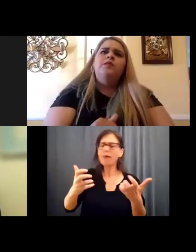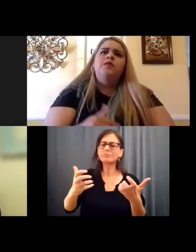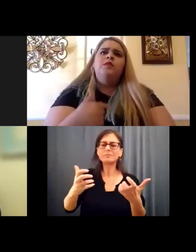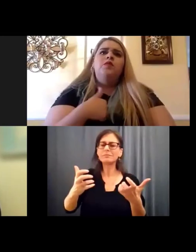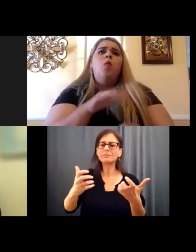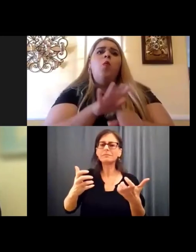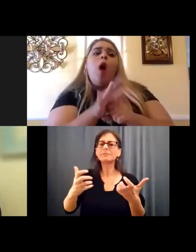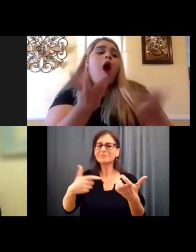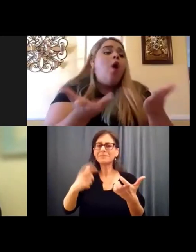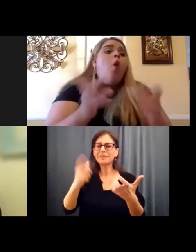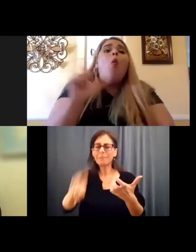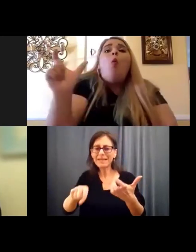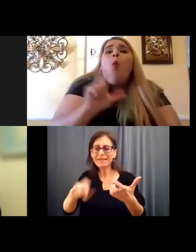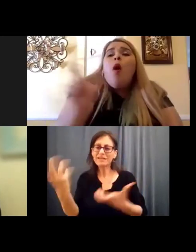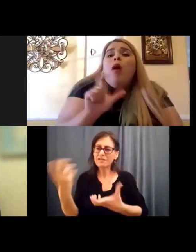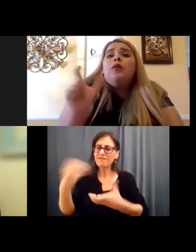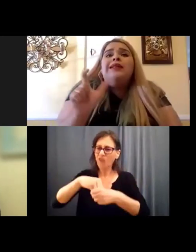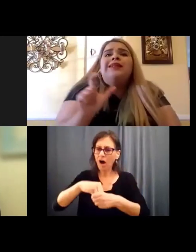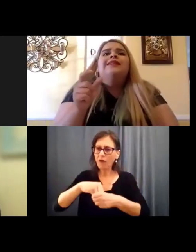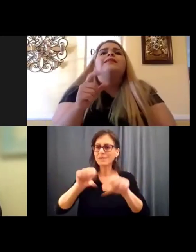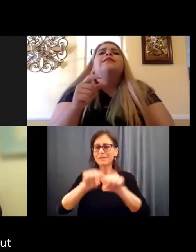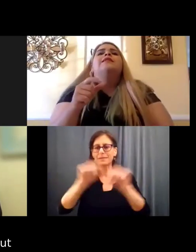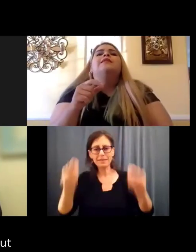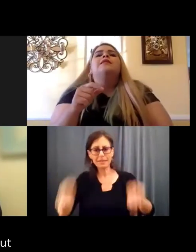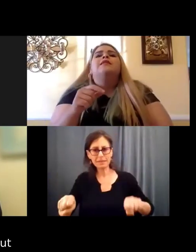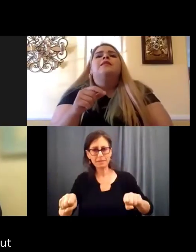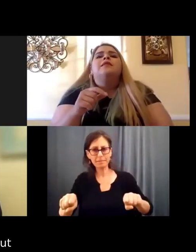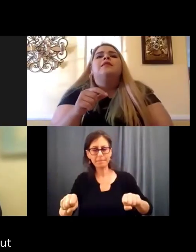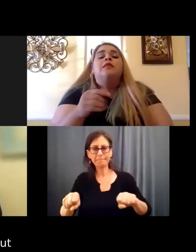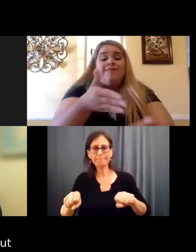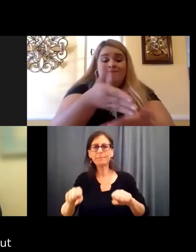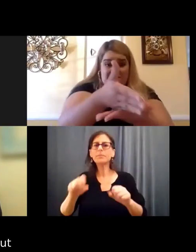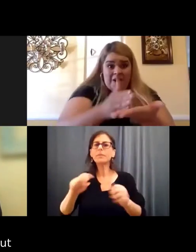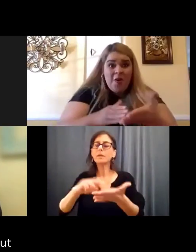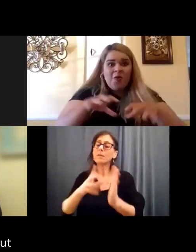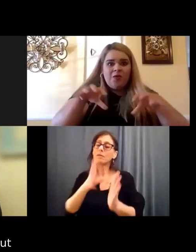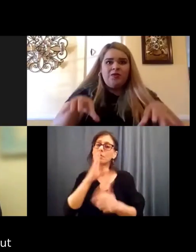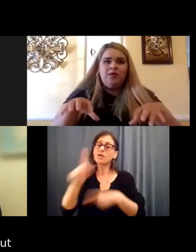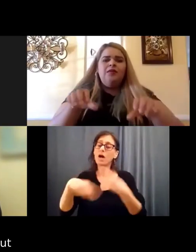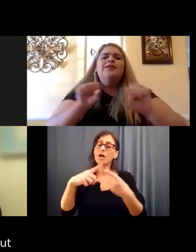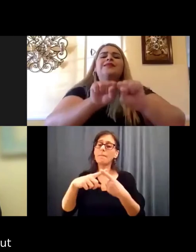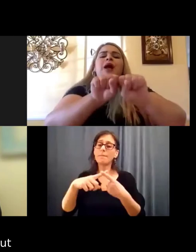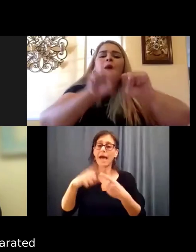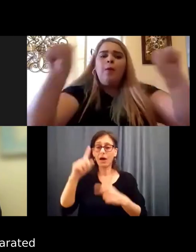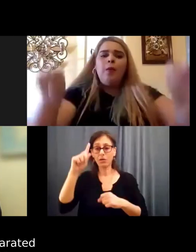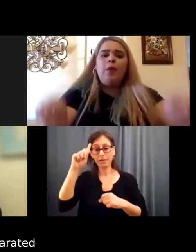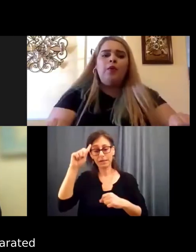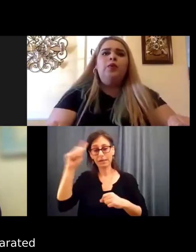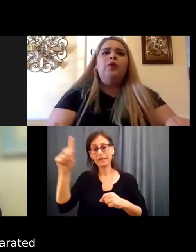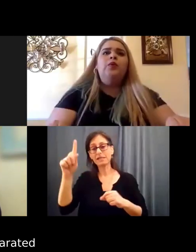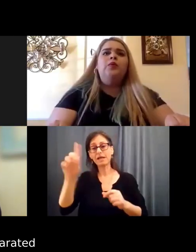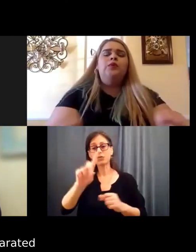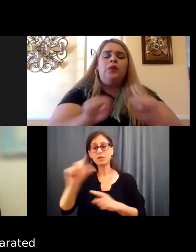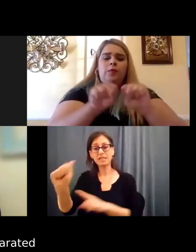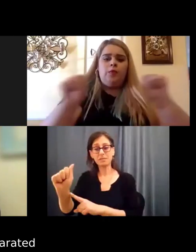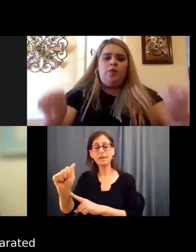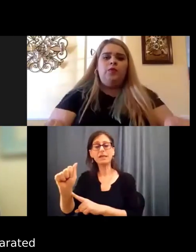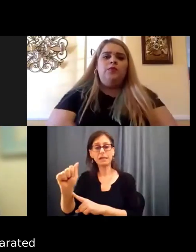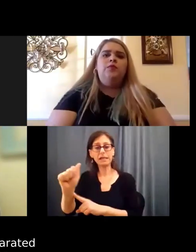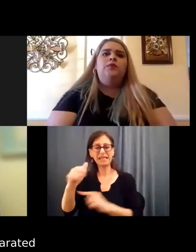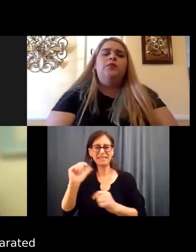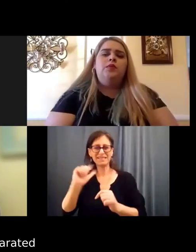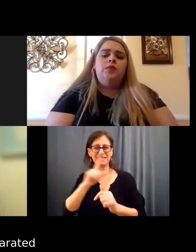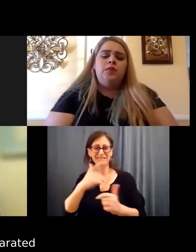that I'm, it's a part of the whole system, you know? And so when we talk about intellectual disabilities and the way they get